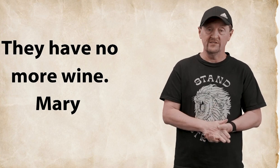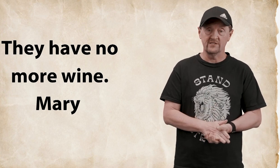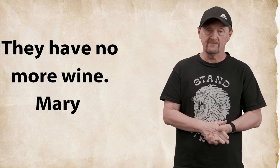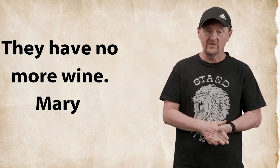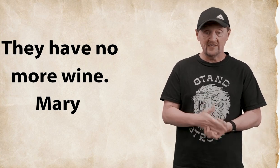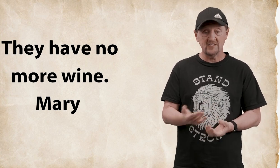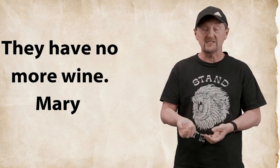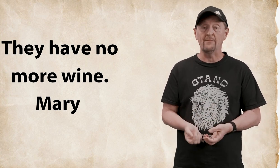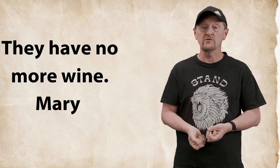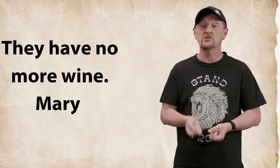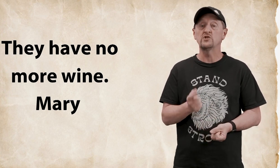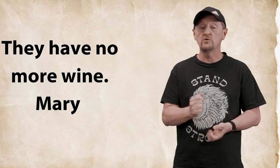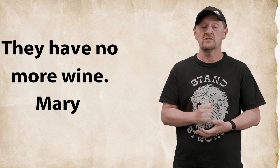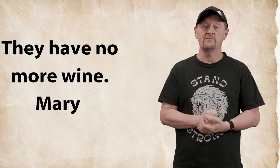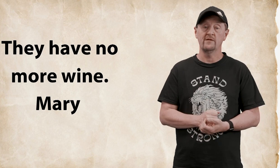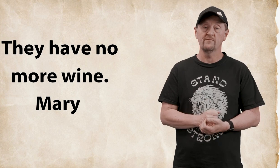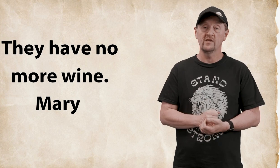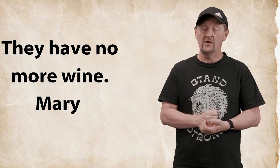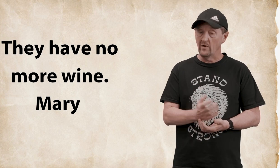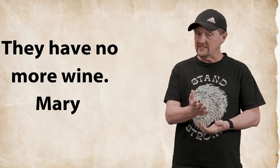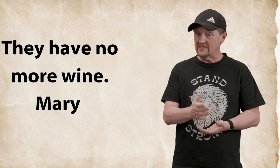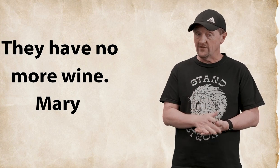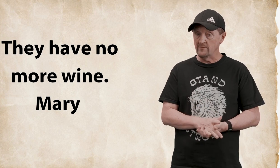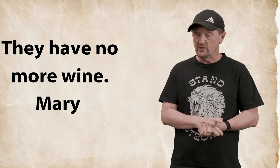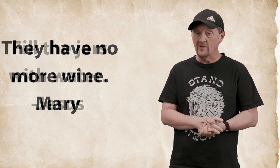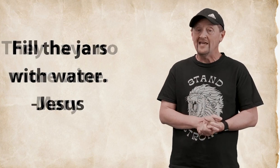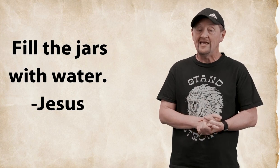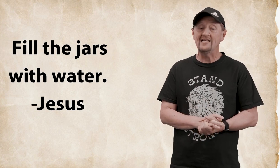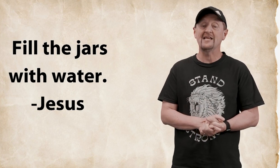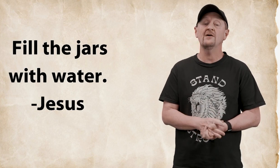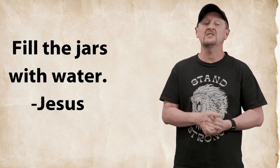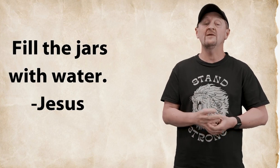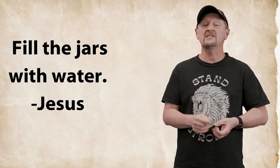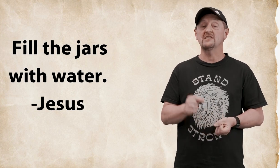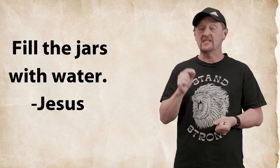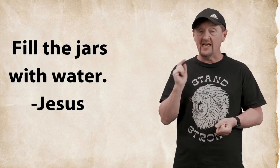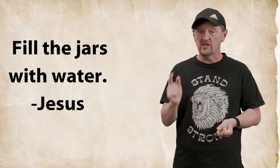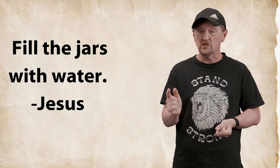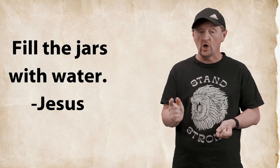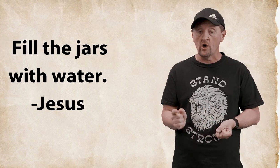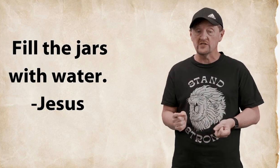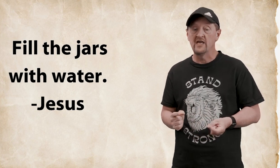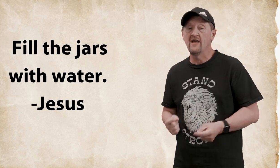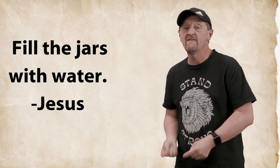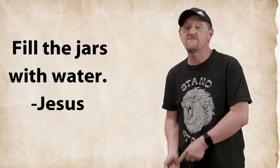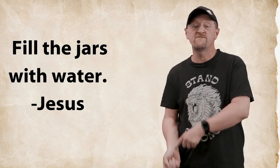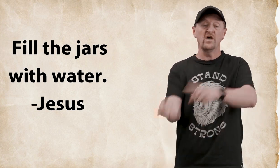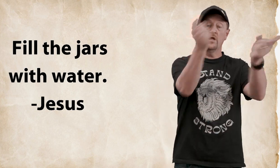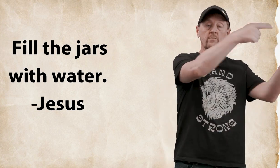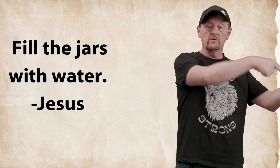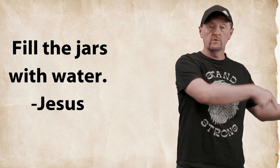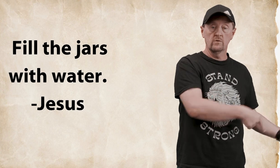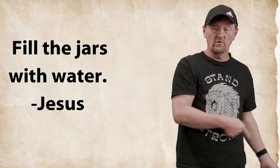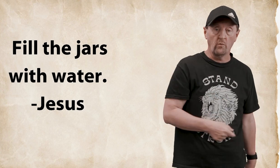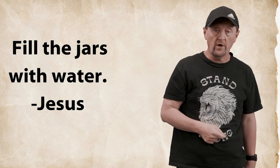his disciples to do something and what does he tell them to do he tells them he says take the jars fill them with water